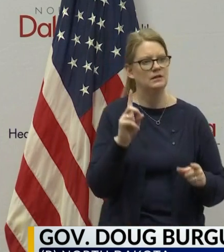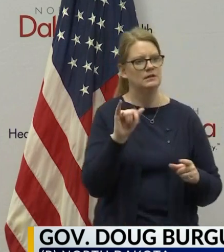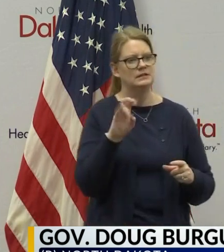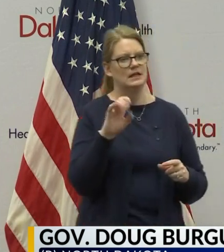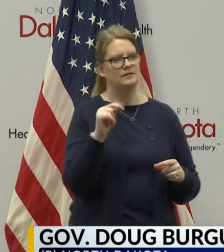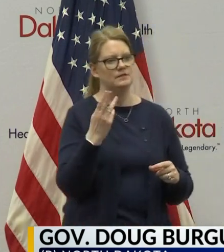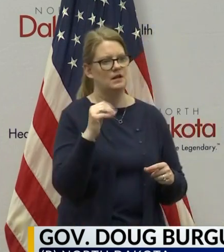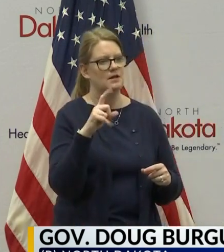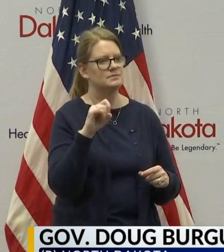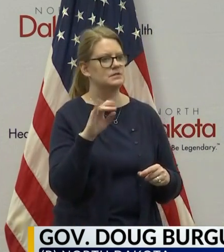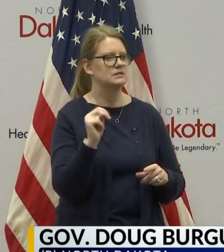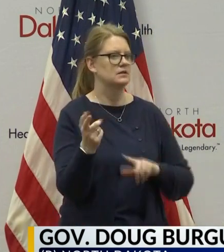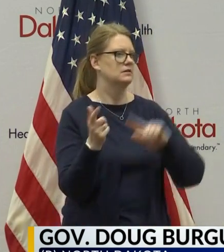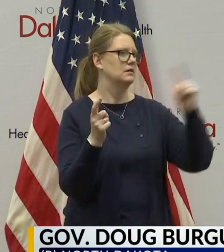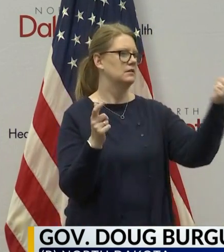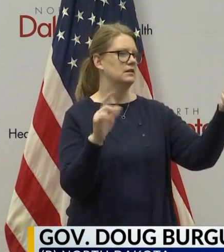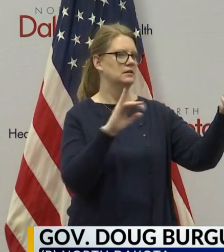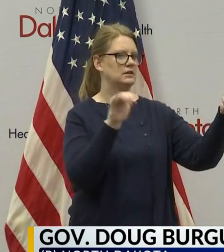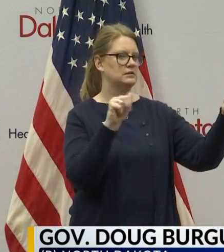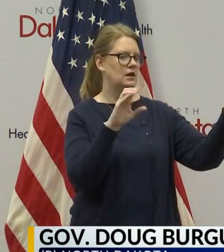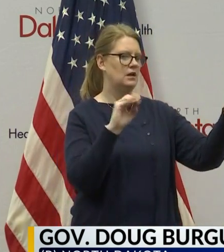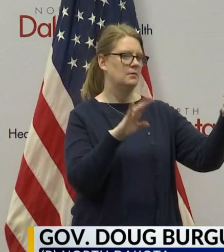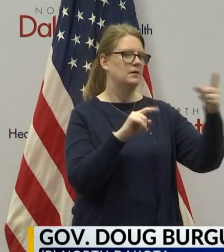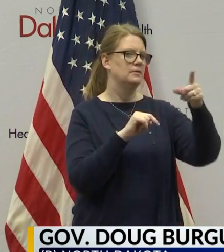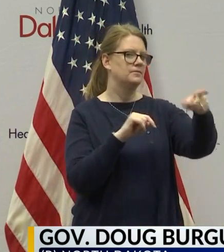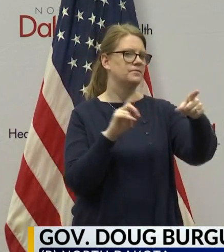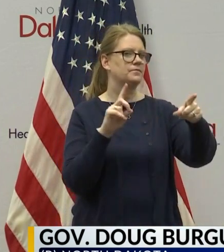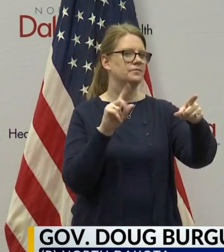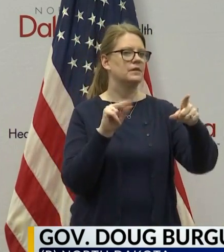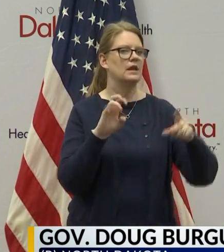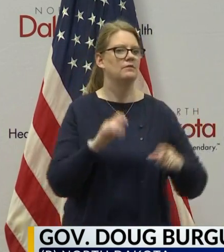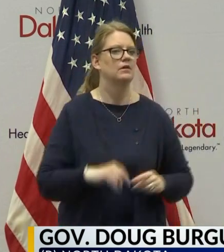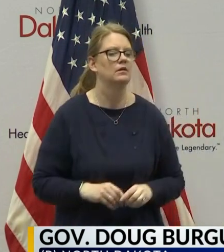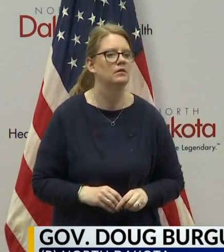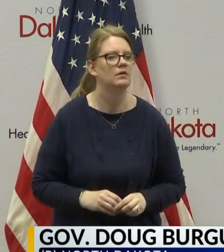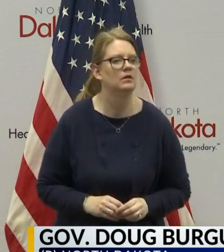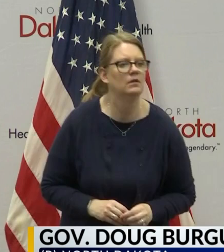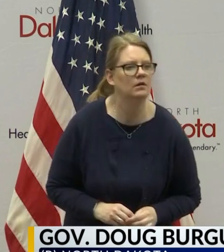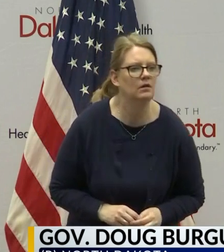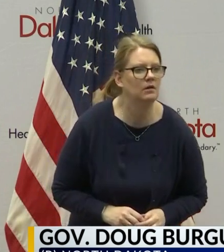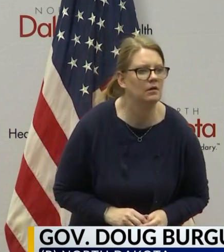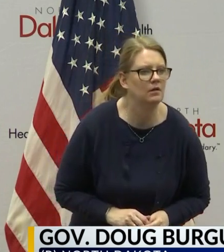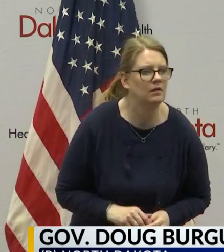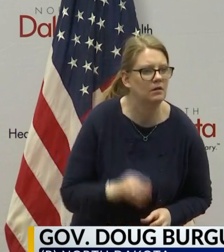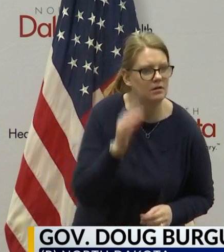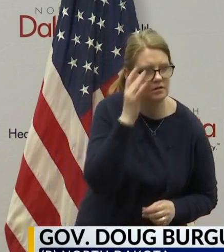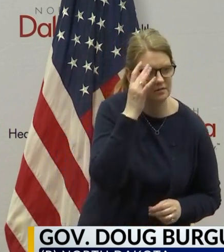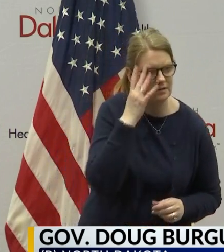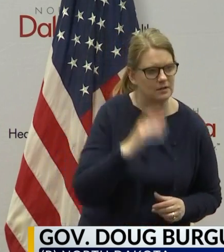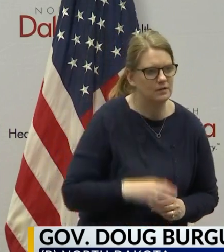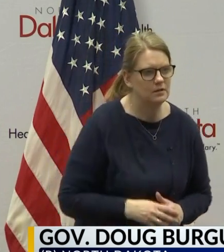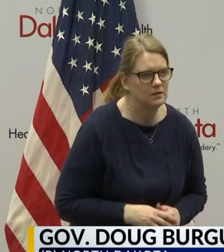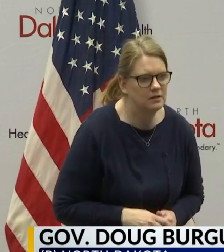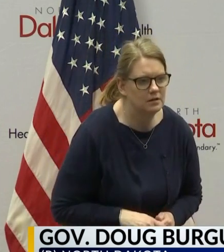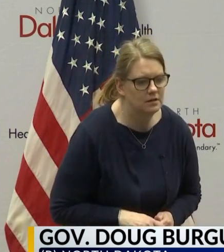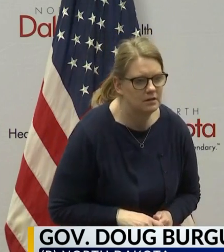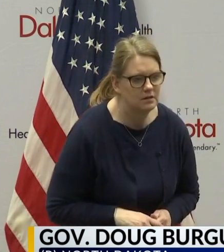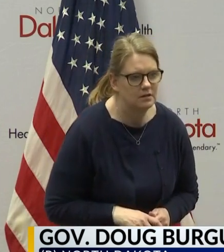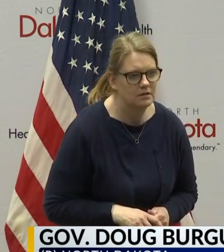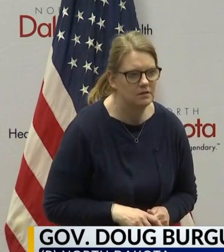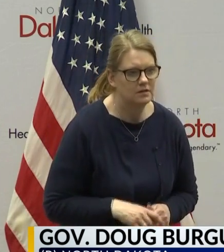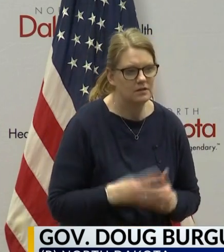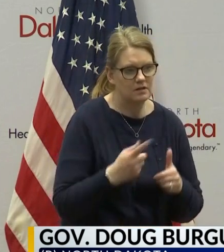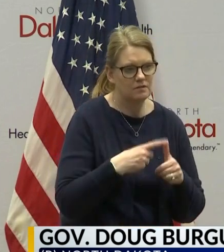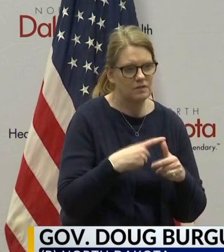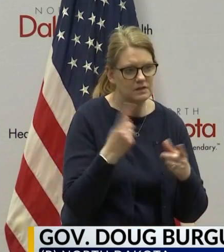Dave Thompson, and then to Jacob. Just a hypothetical, you mentioned about first come for serve, about some of the